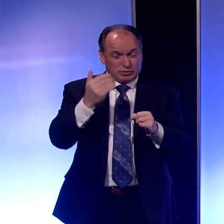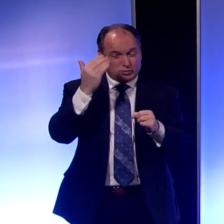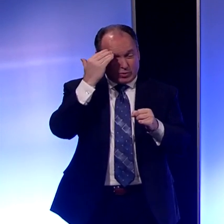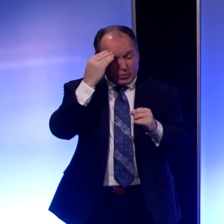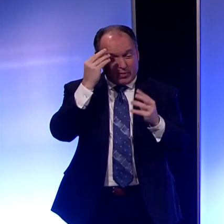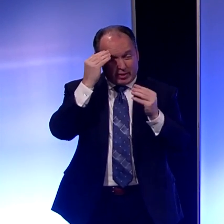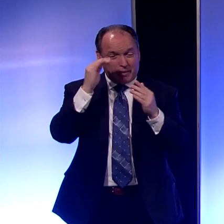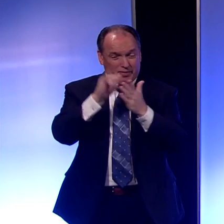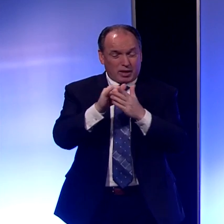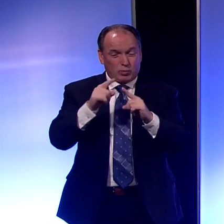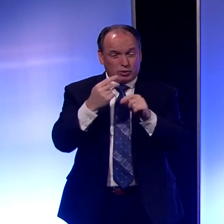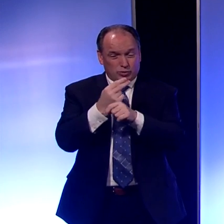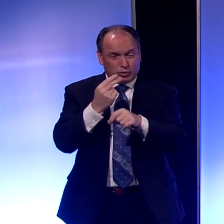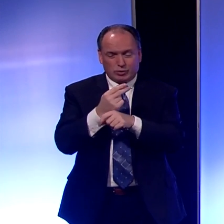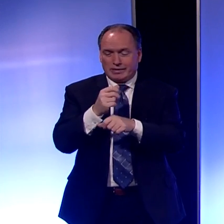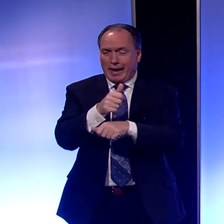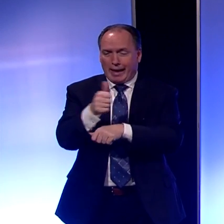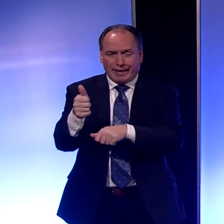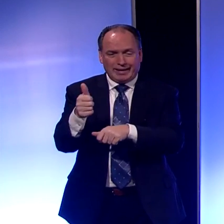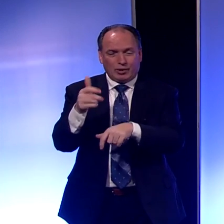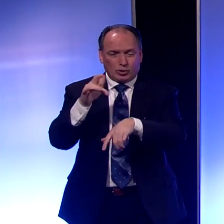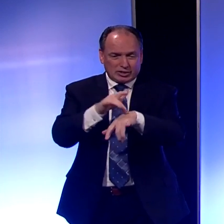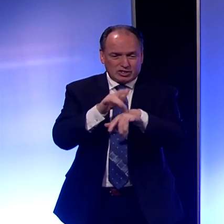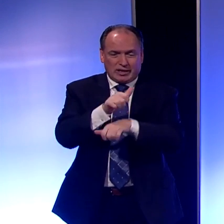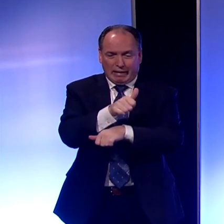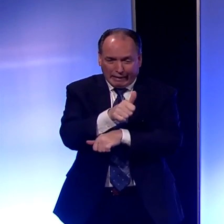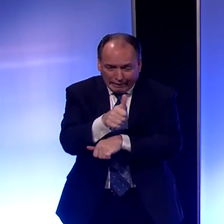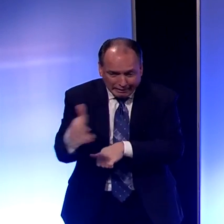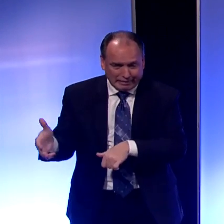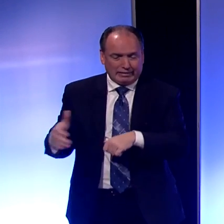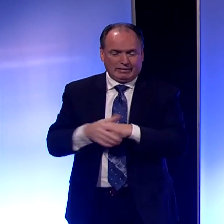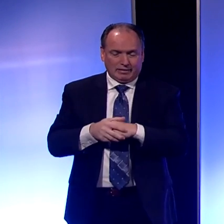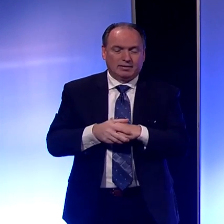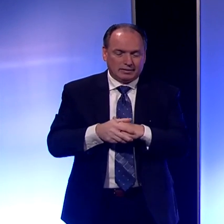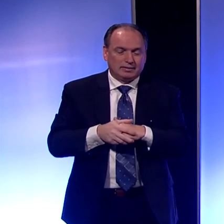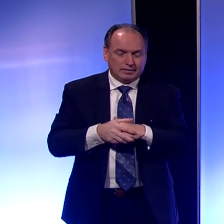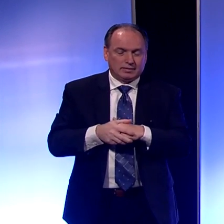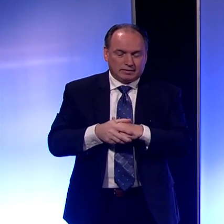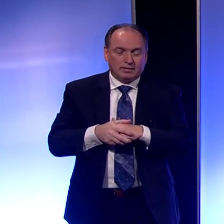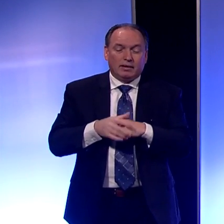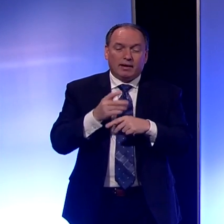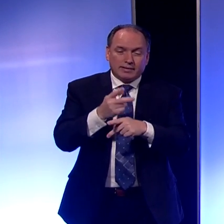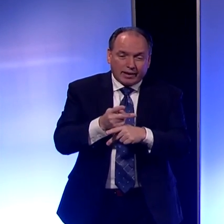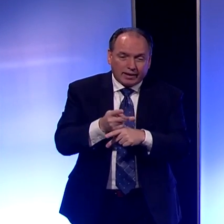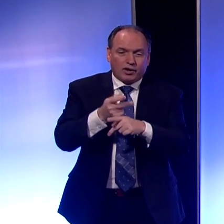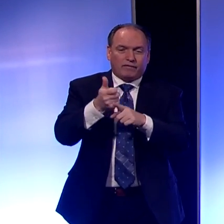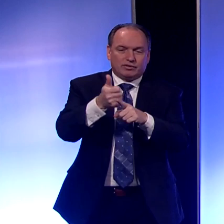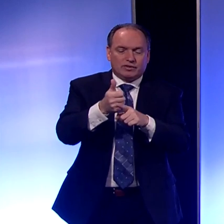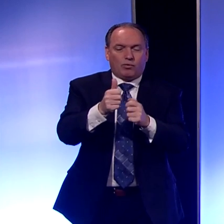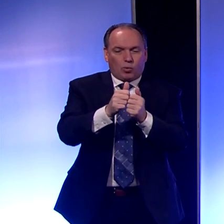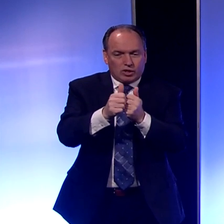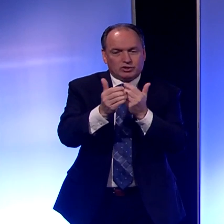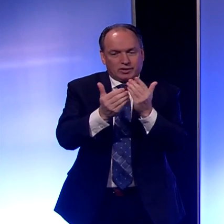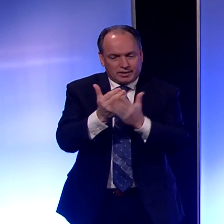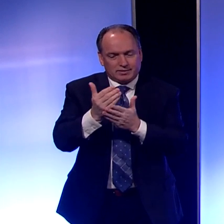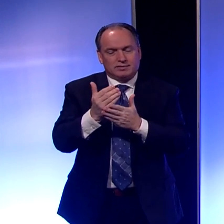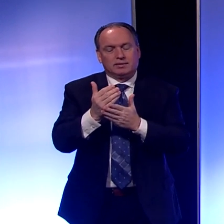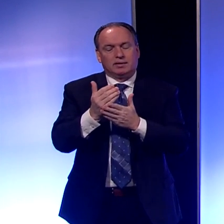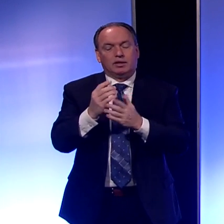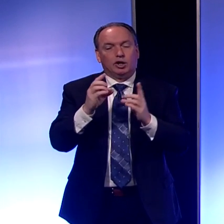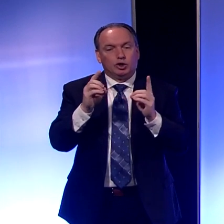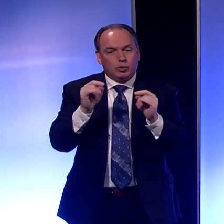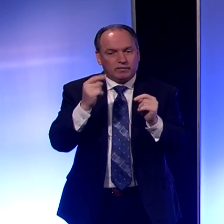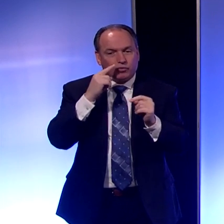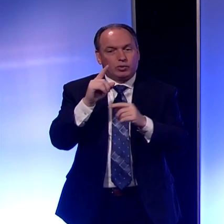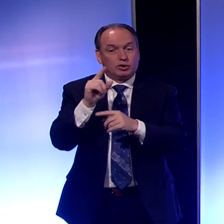that as you are utilizing anything or touching anything. And take care of yourself. Wash your hands. Do it